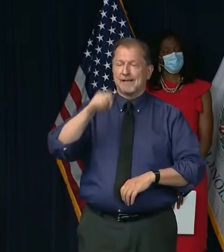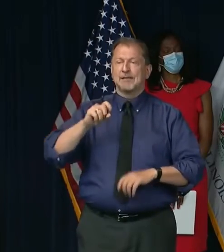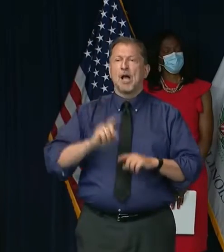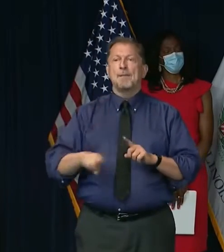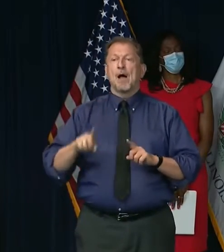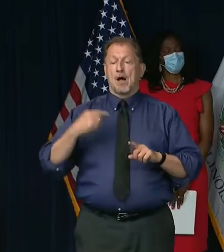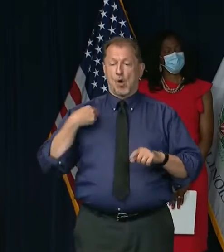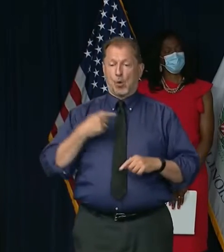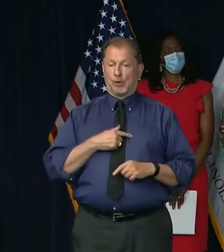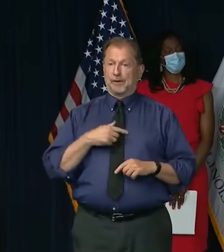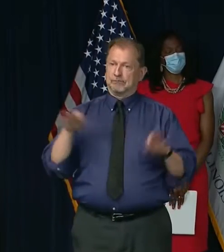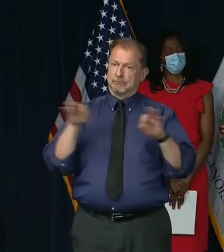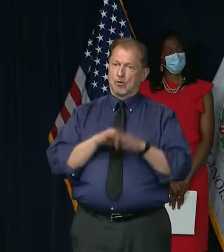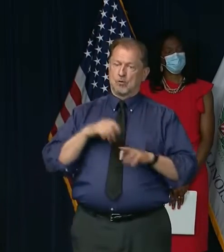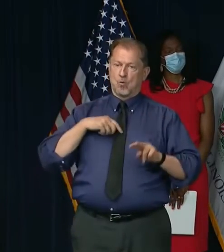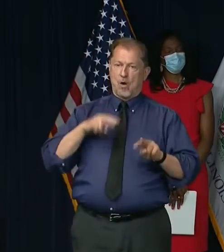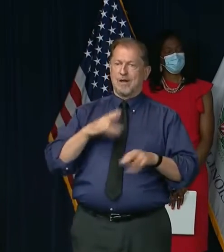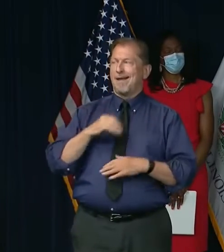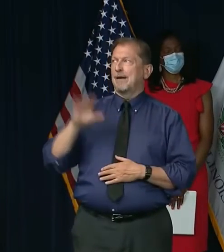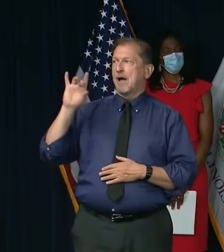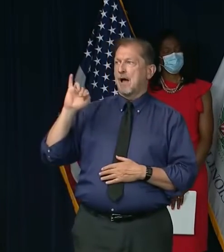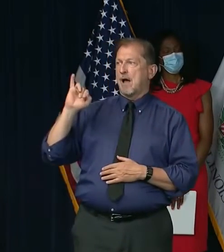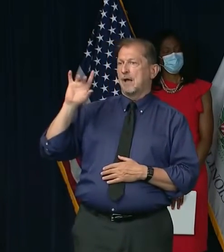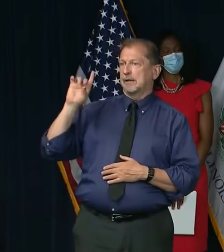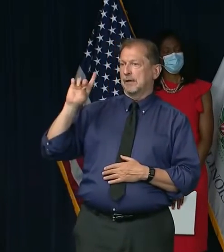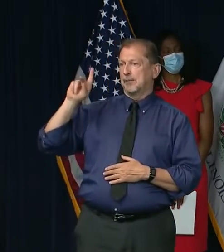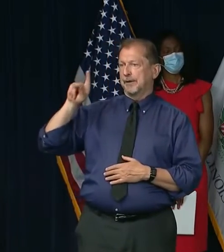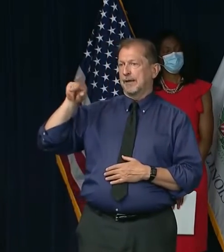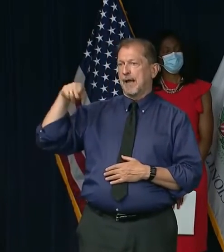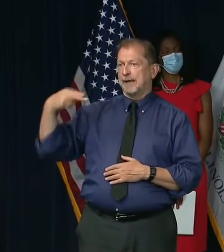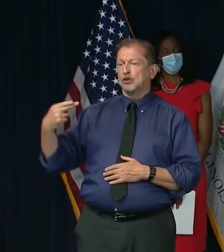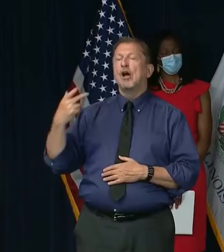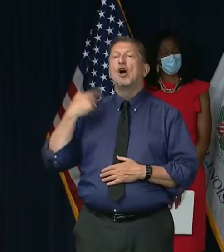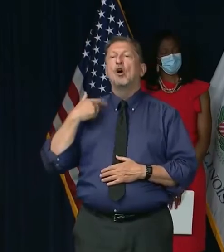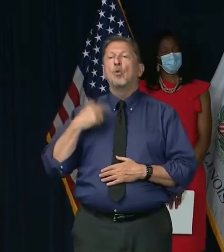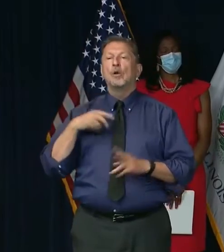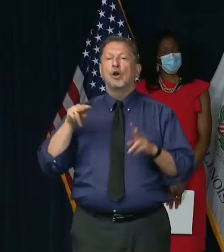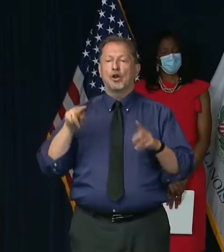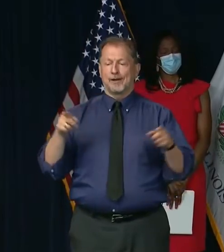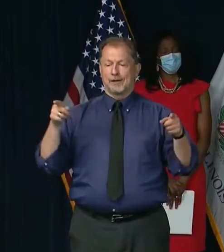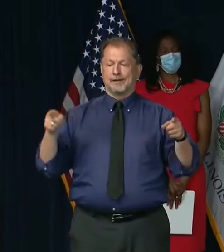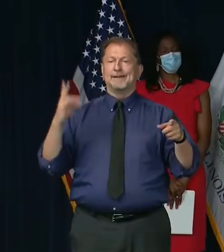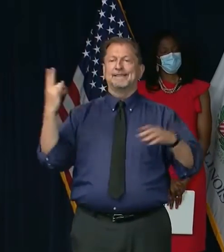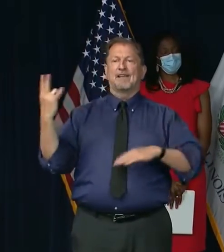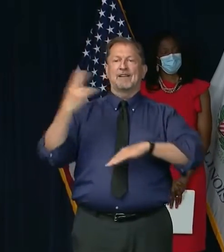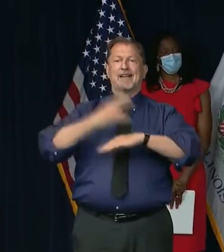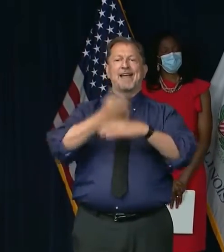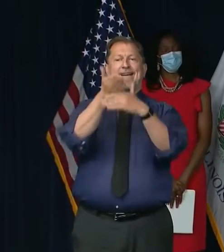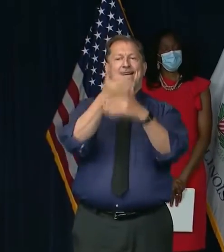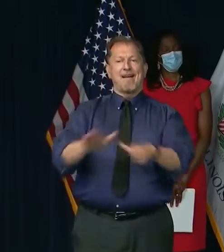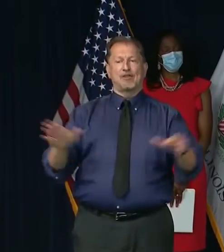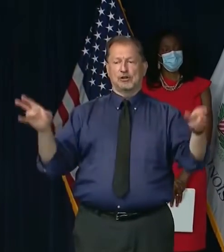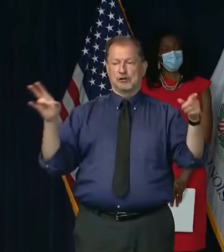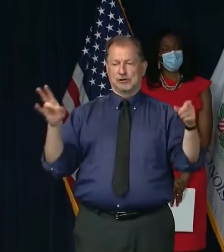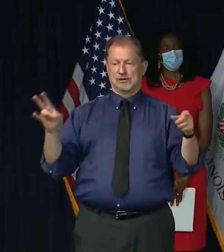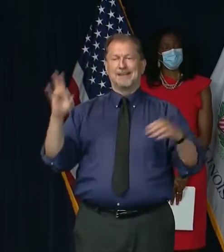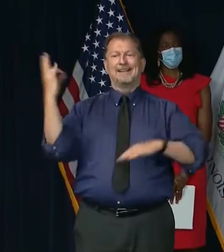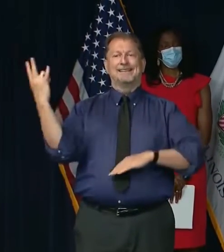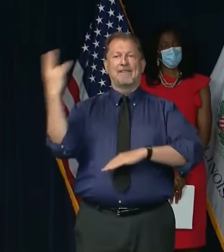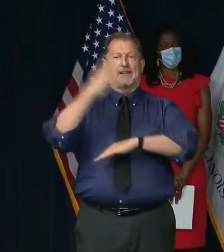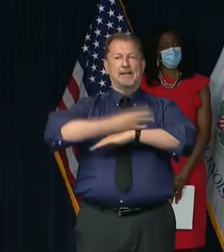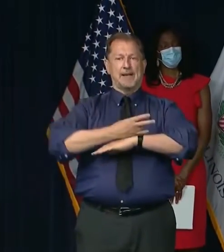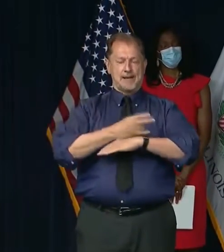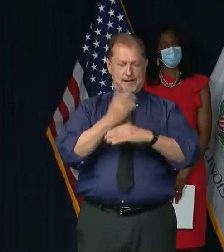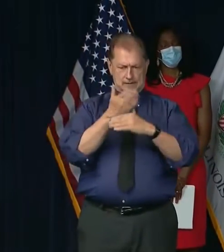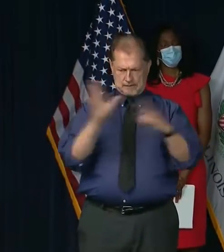But the way we look at them, the way the IDPH looks at it, is really on a seven-day rolling average on an ongoing basis. What's